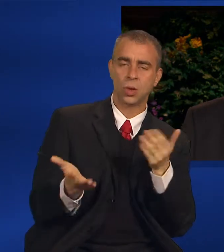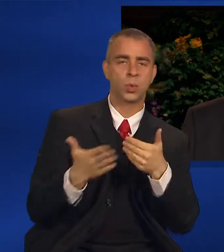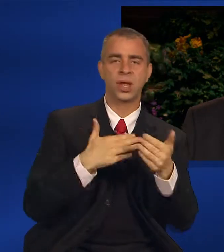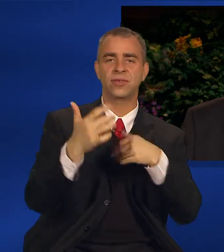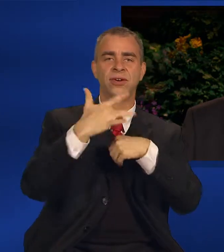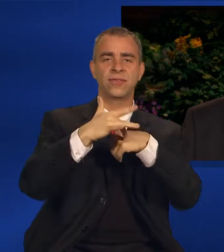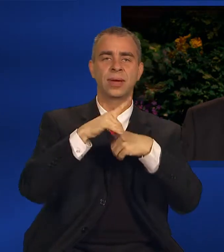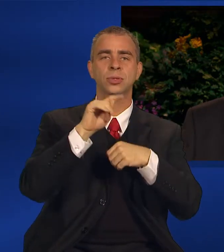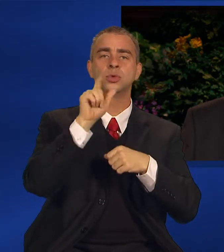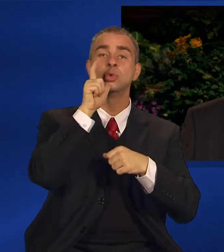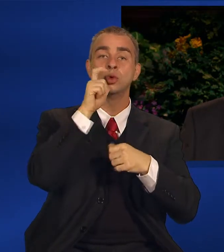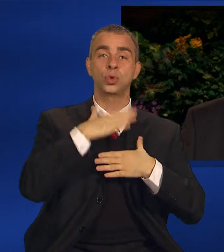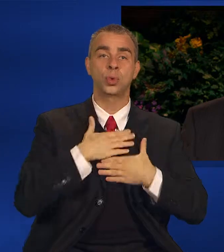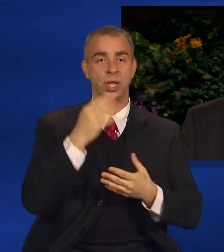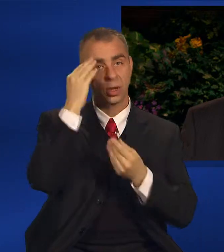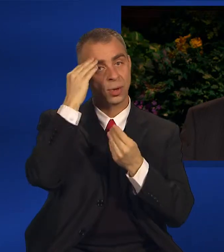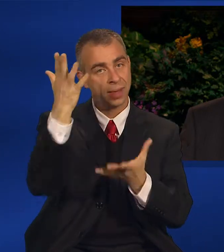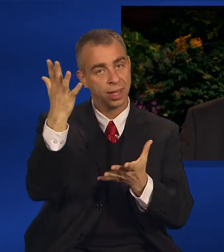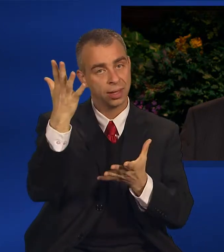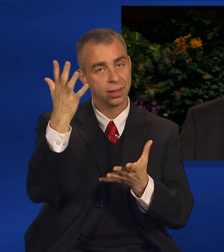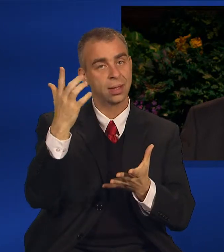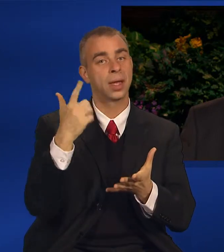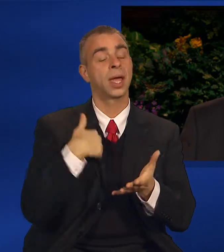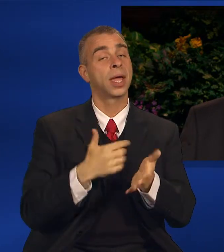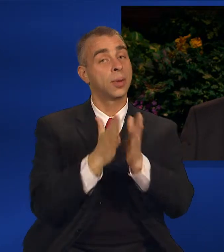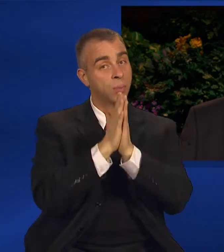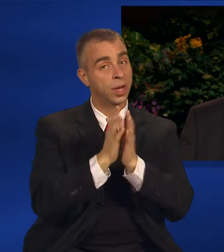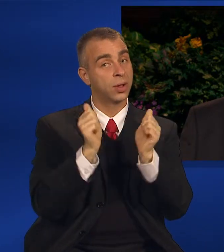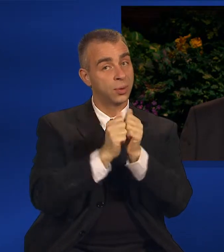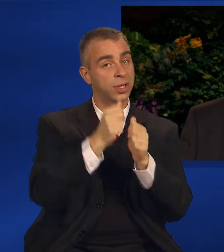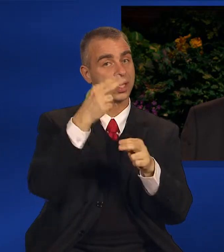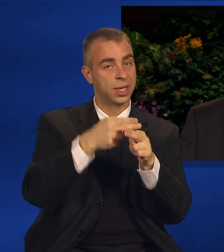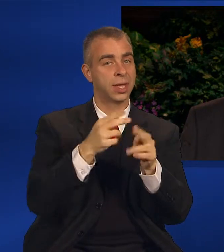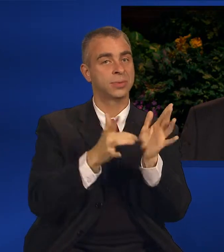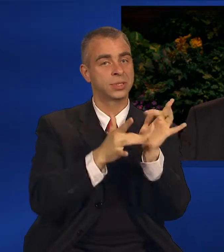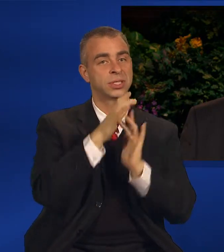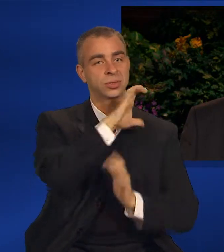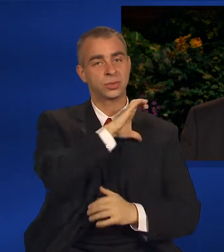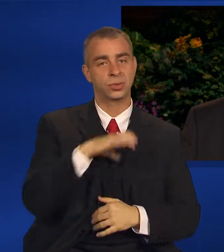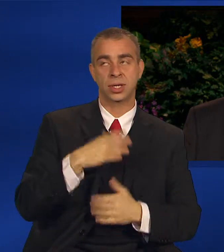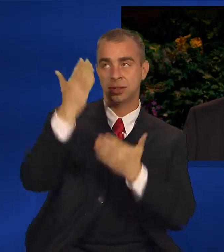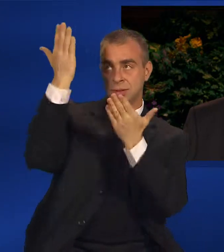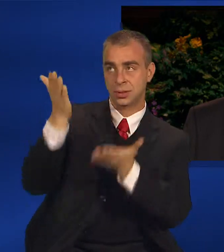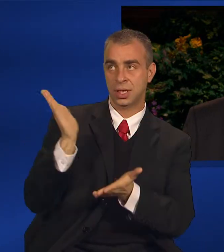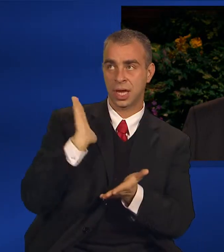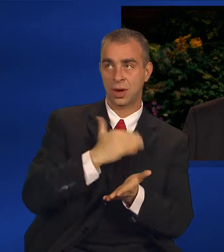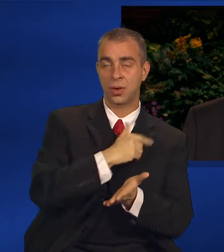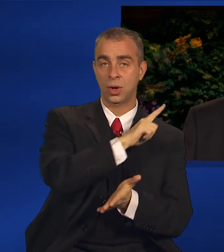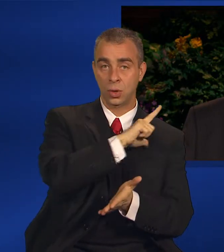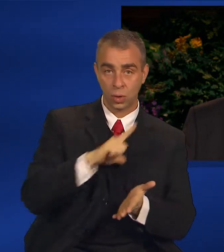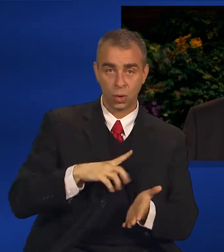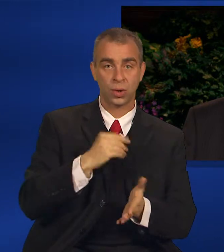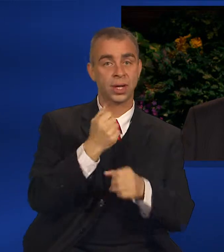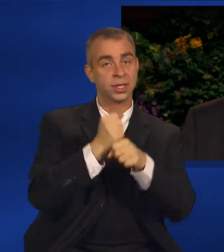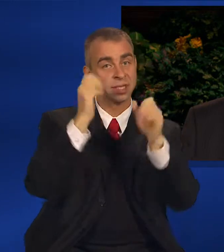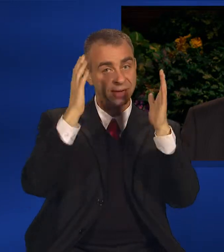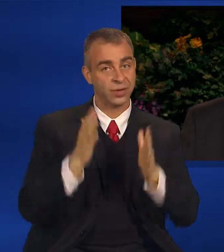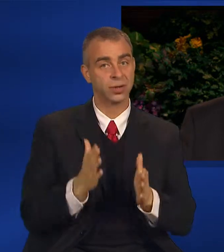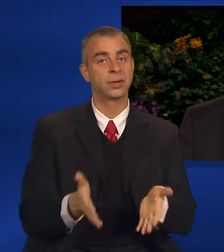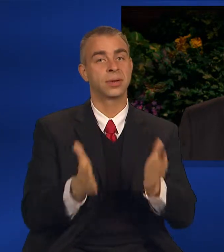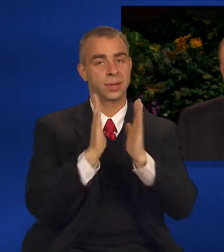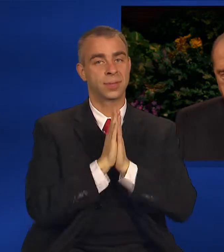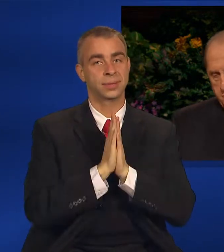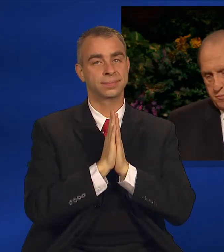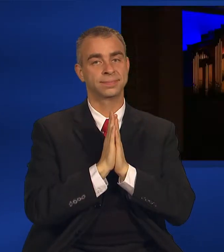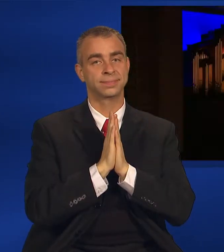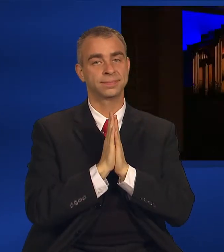In the name of Jesus Christ, our Lord and Savior, amen.